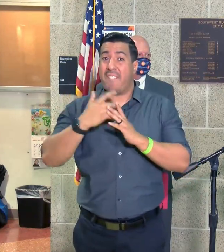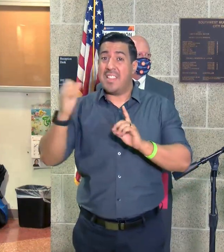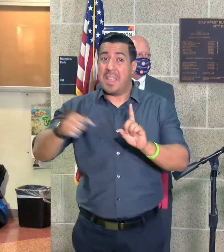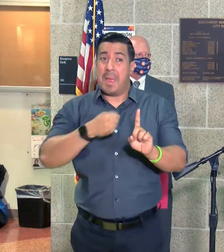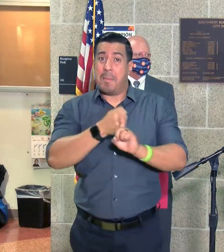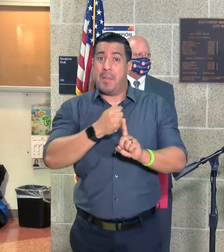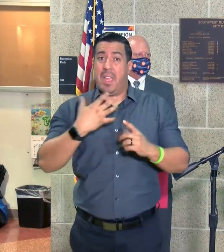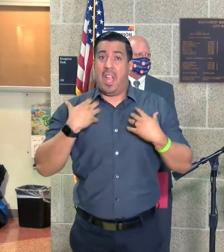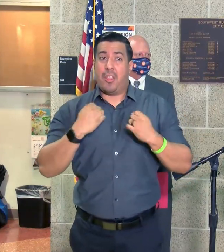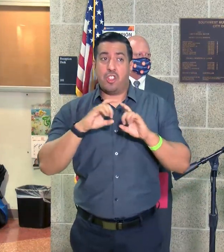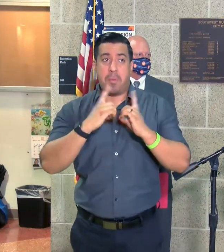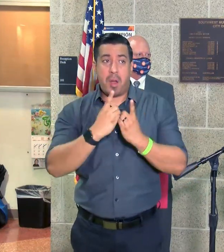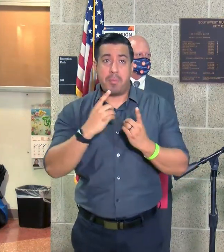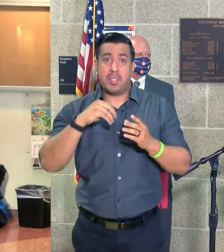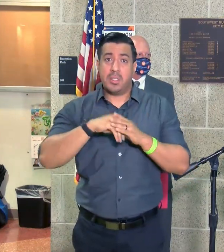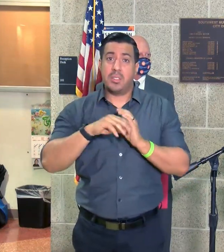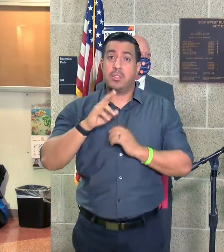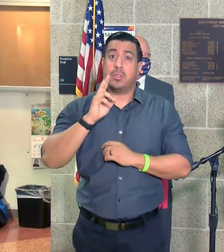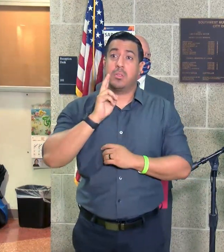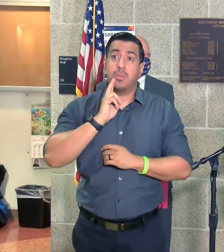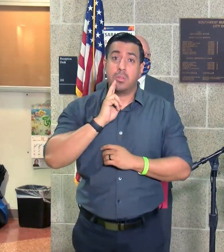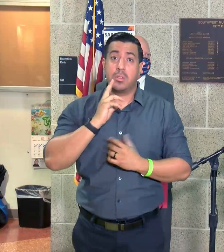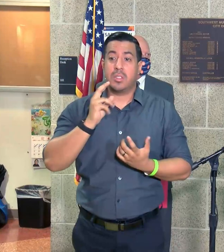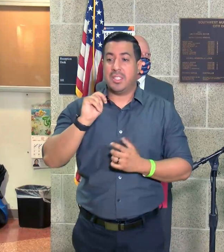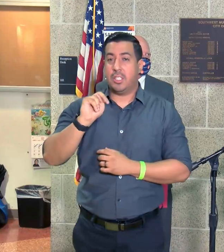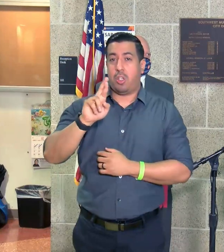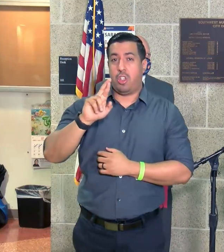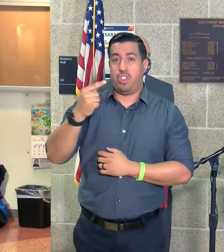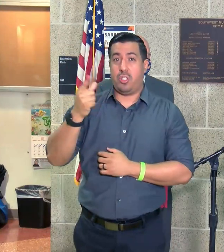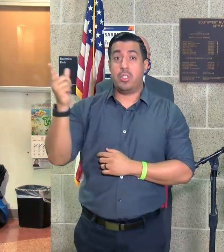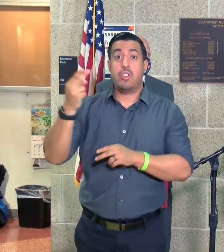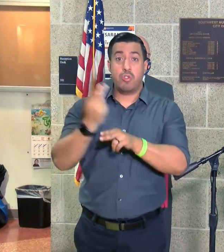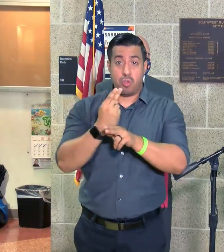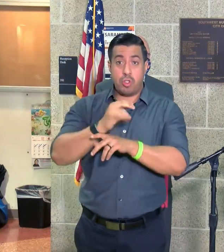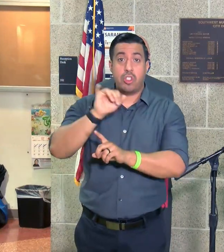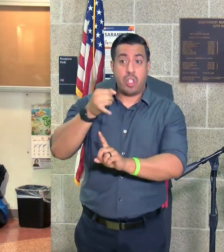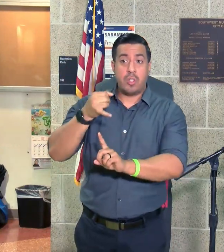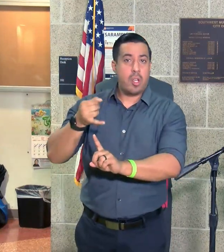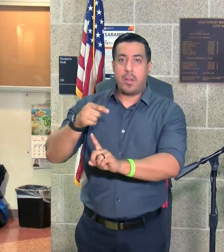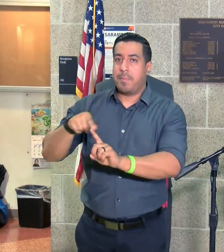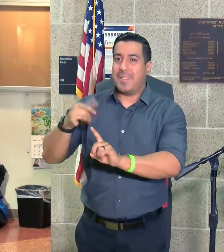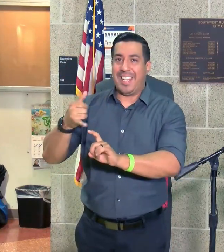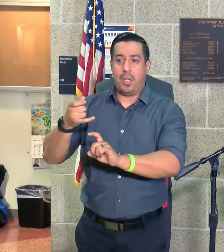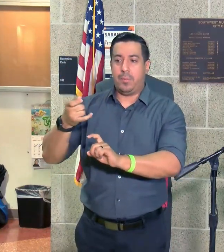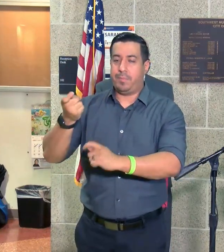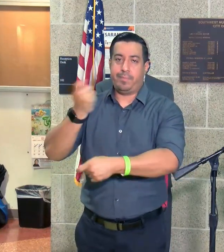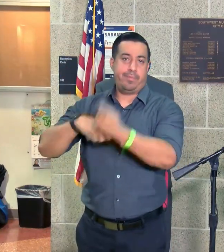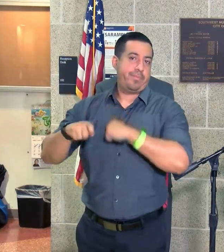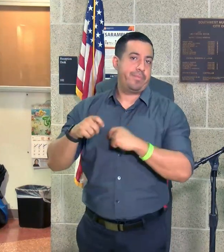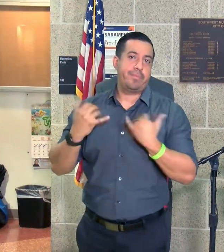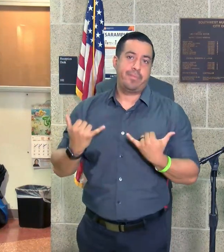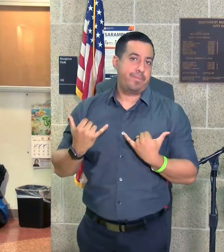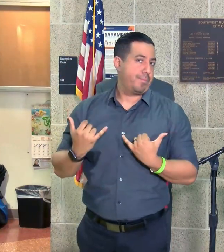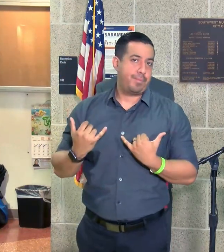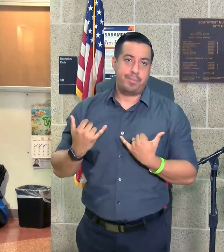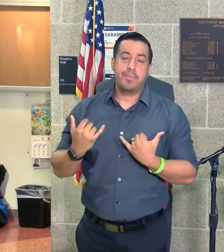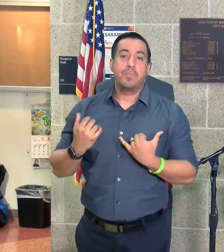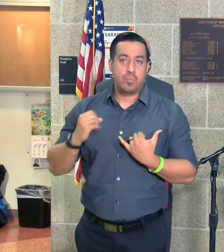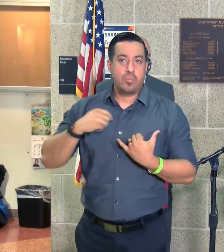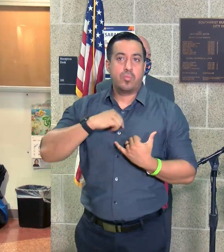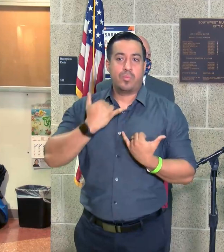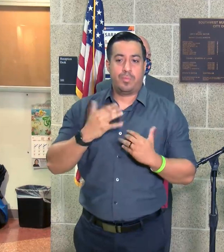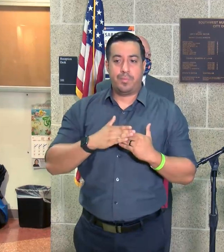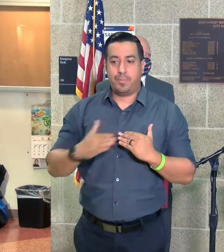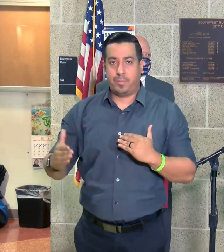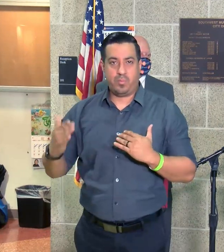the health department city of Houston, as you know, the NRG that we're using J&J, but that switch has been made now. And so we're moving